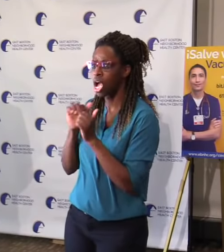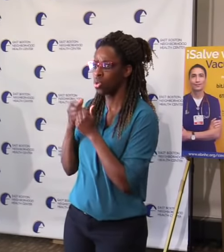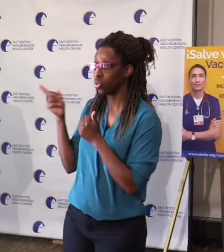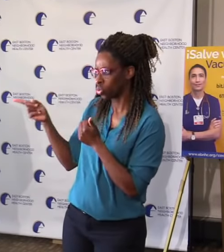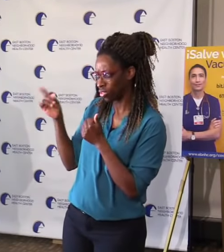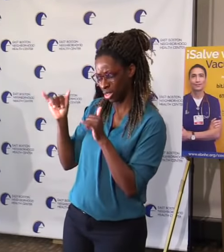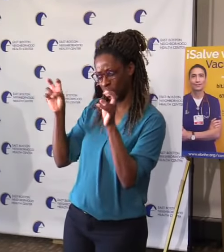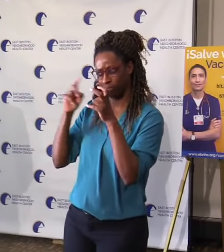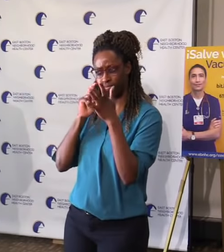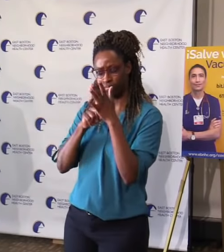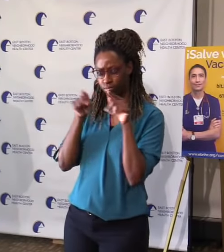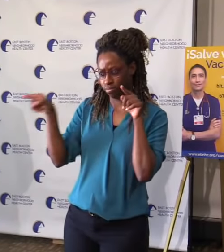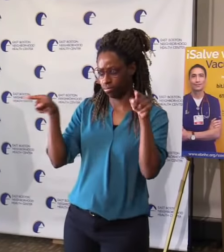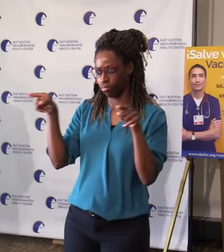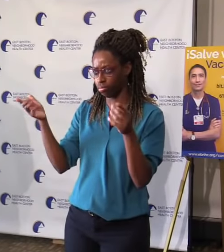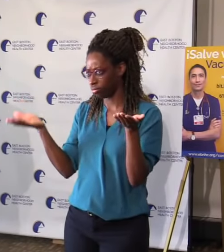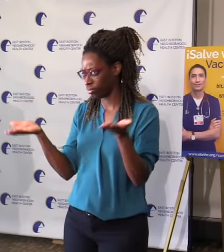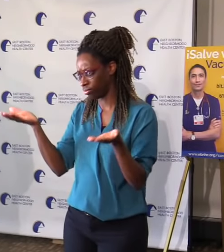So there are,